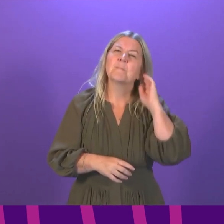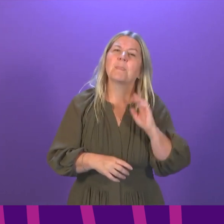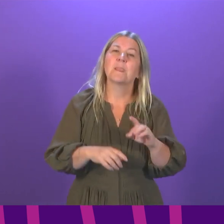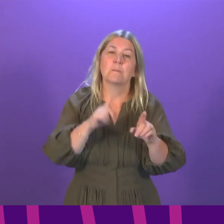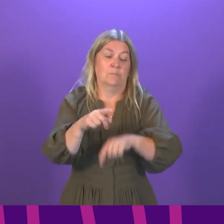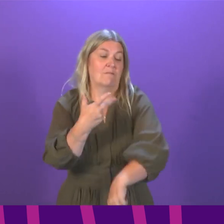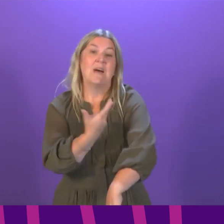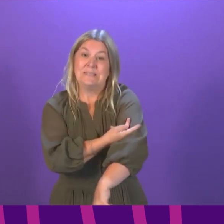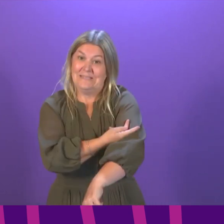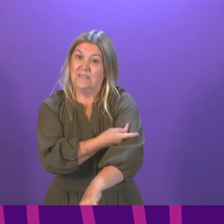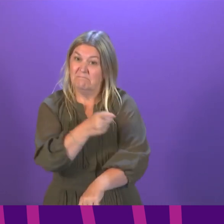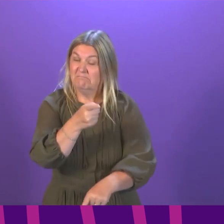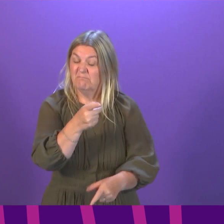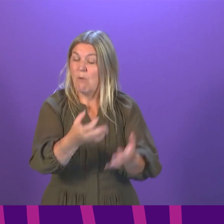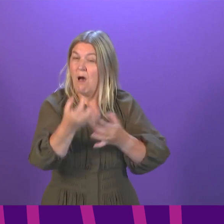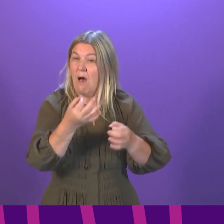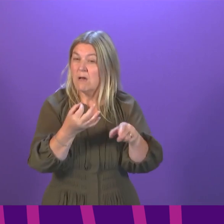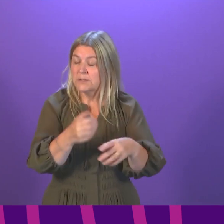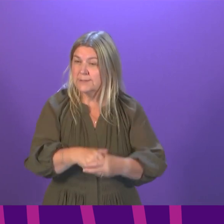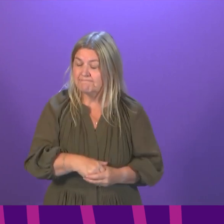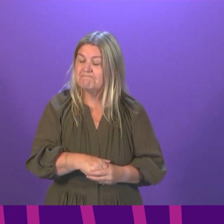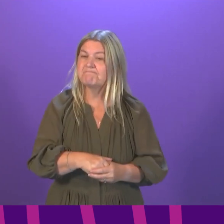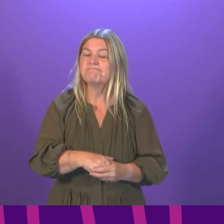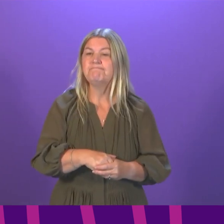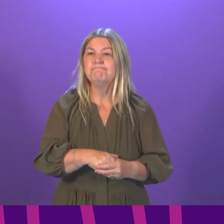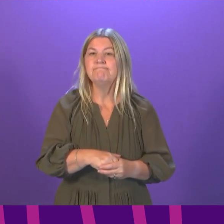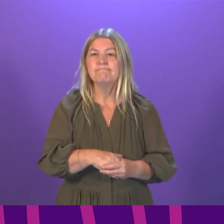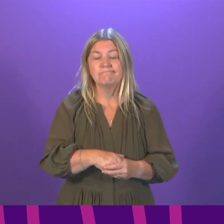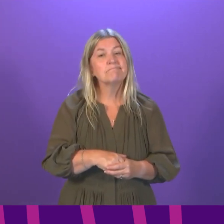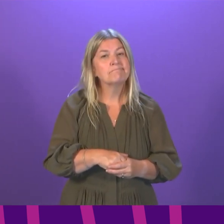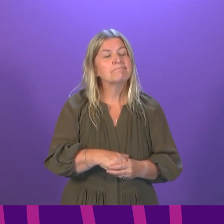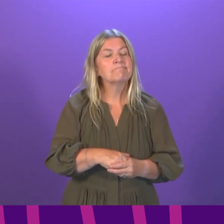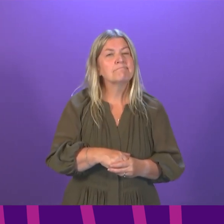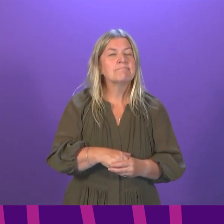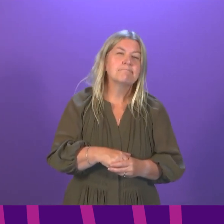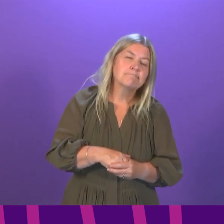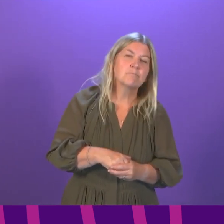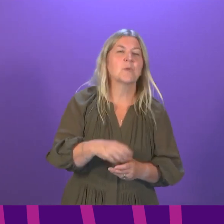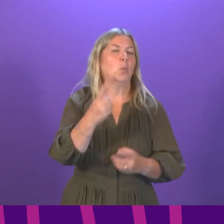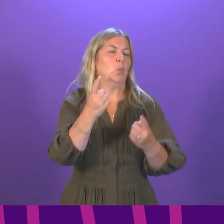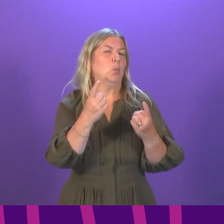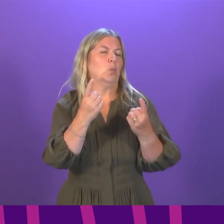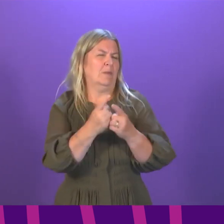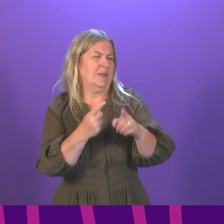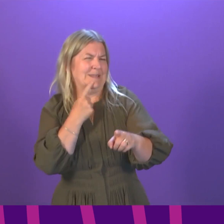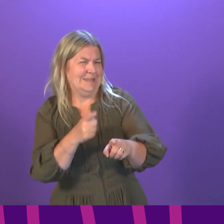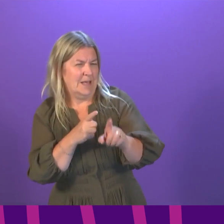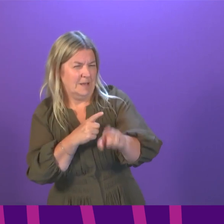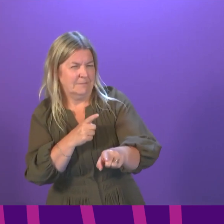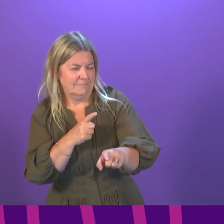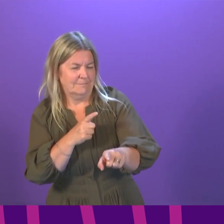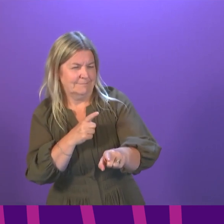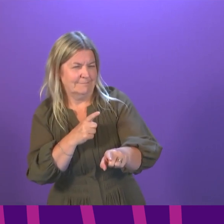spend most of my response on that issue. I think the only thing I would take issue with in Anna Sarwar's